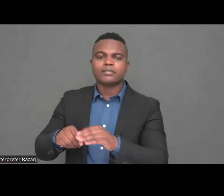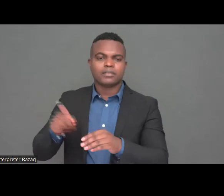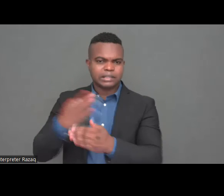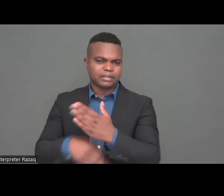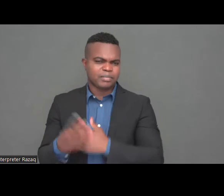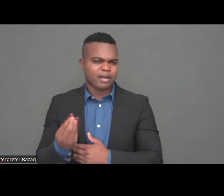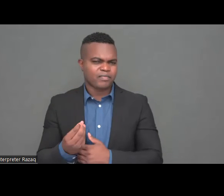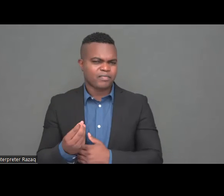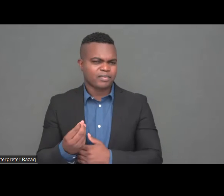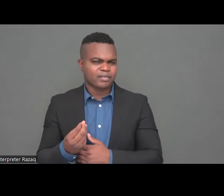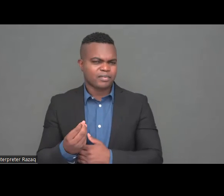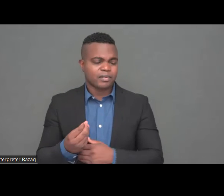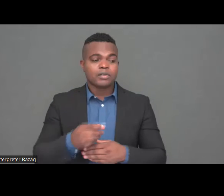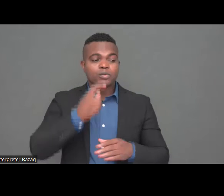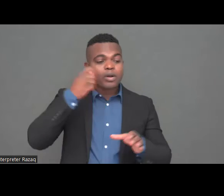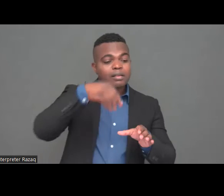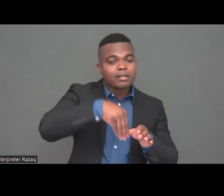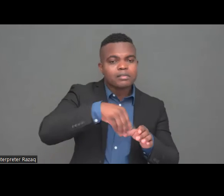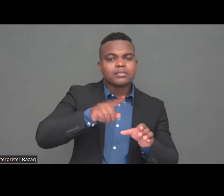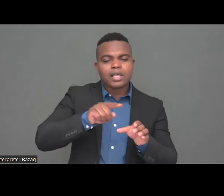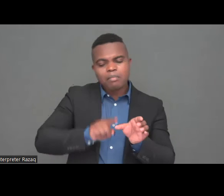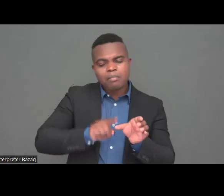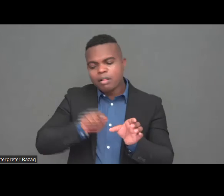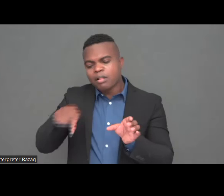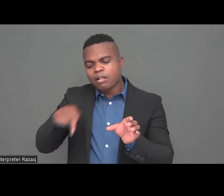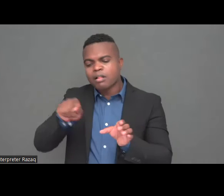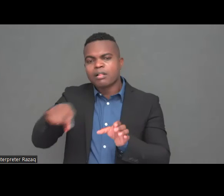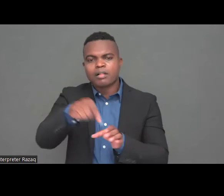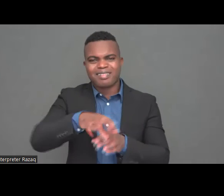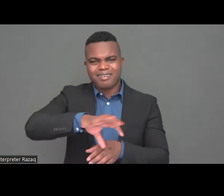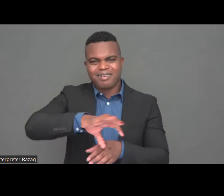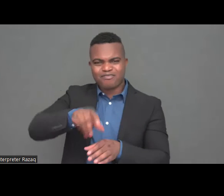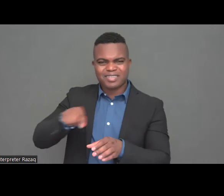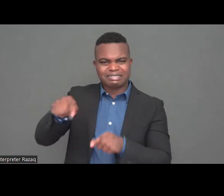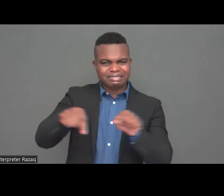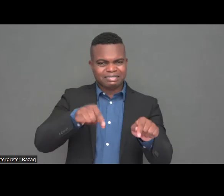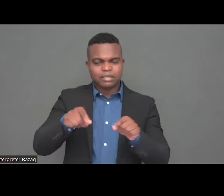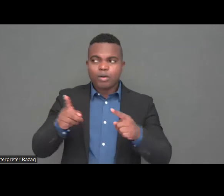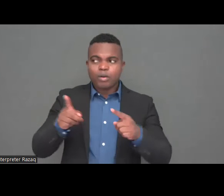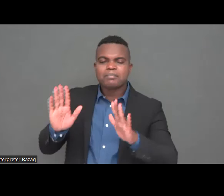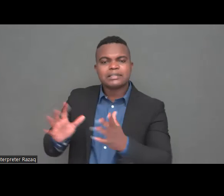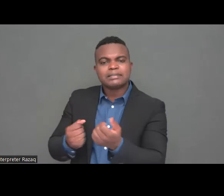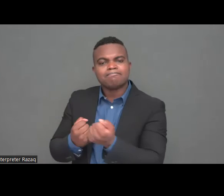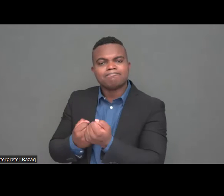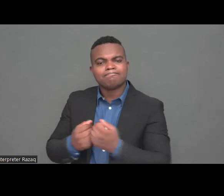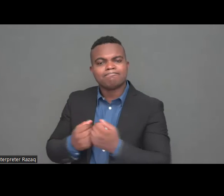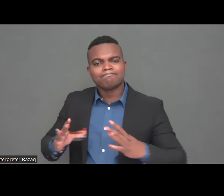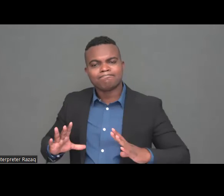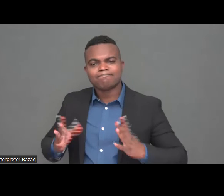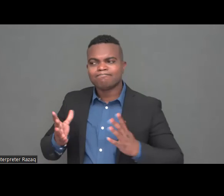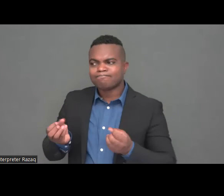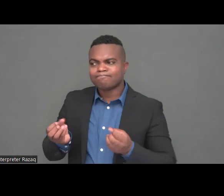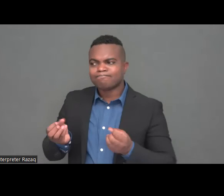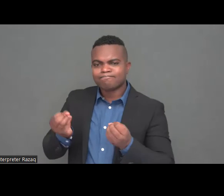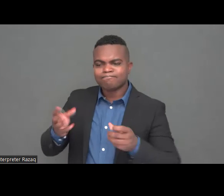means of support disability organizations and other non-governmental organizations are doing tremendous